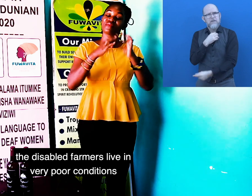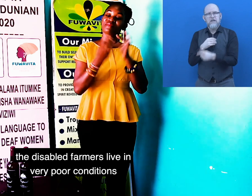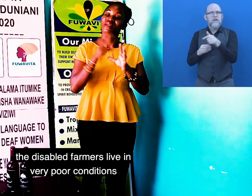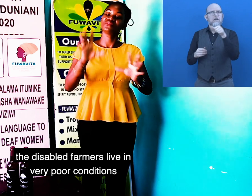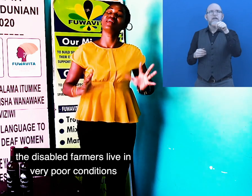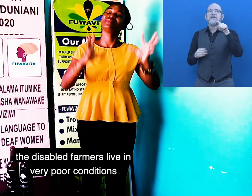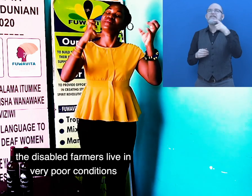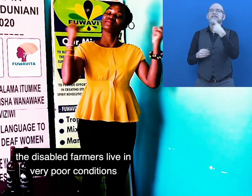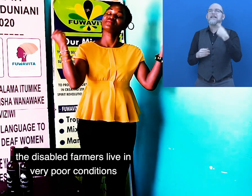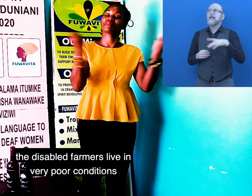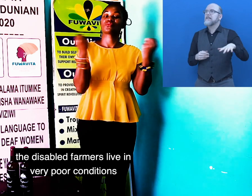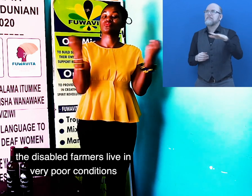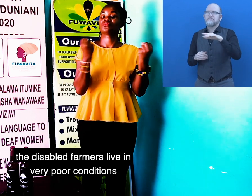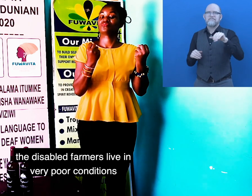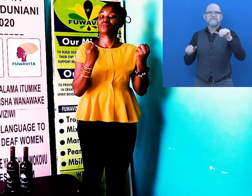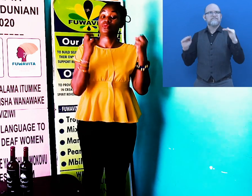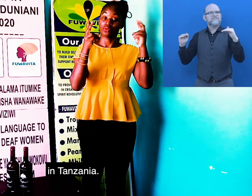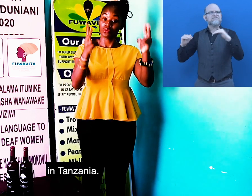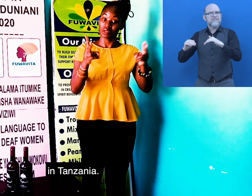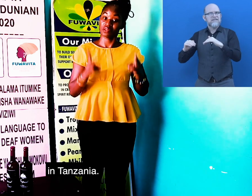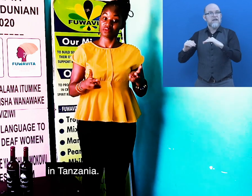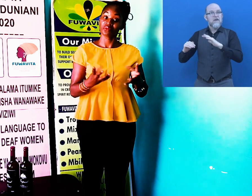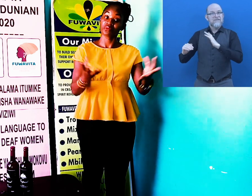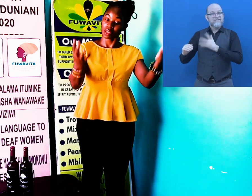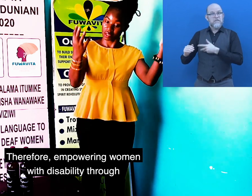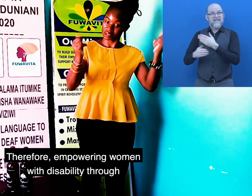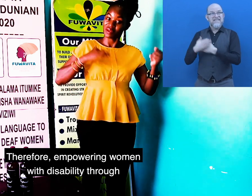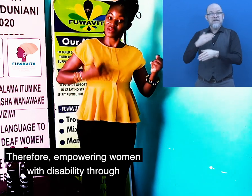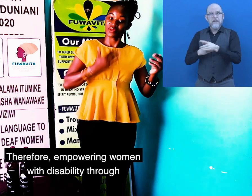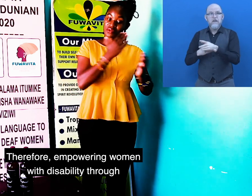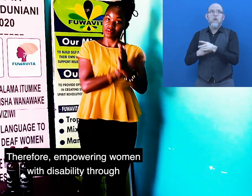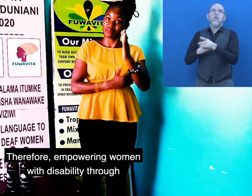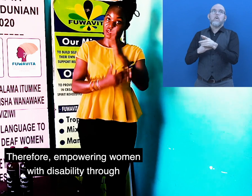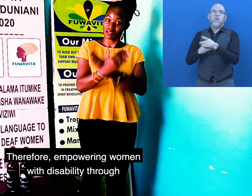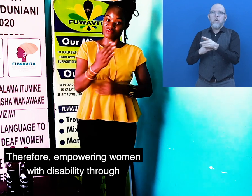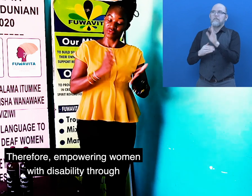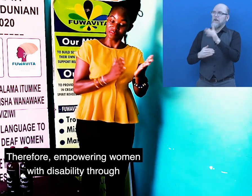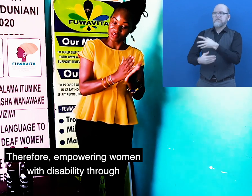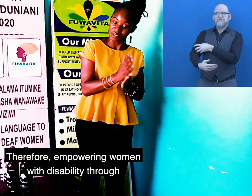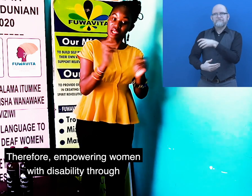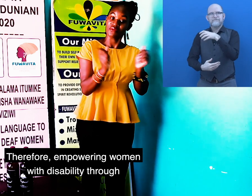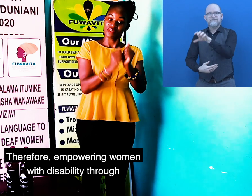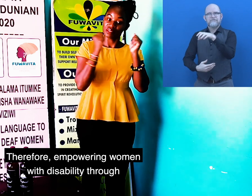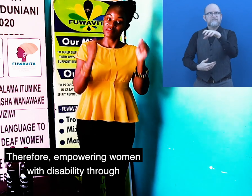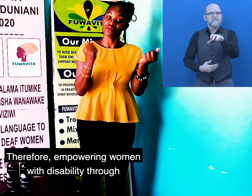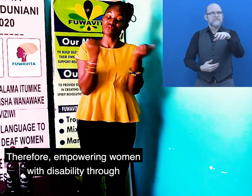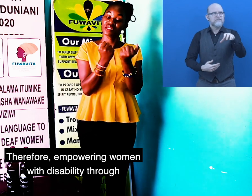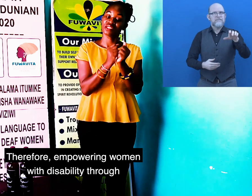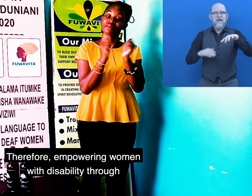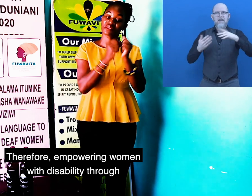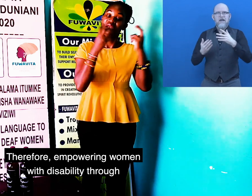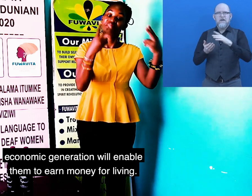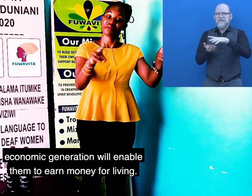live in a very poor condition in Tanzania. Therefore, empowering women with disabilities